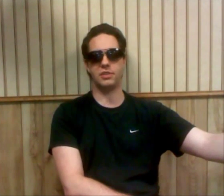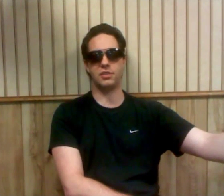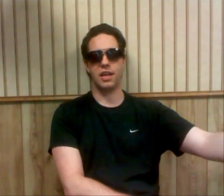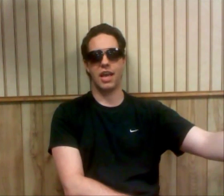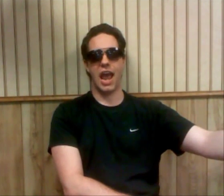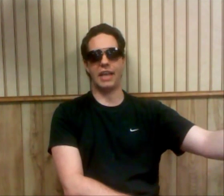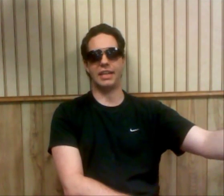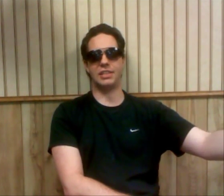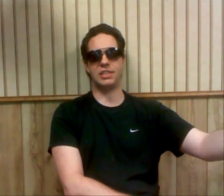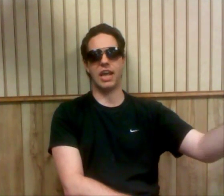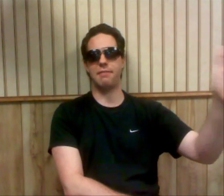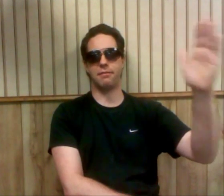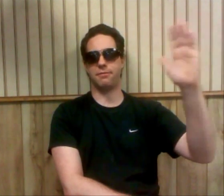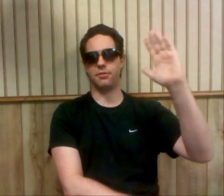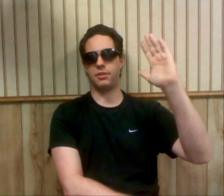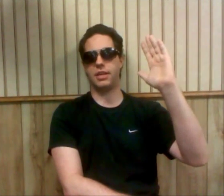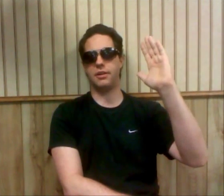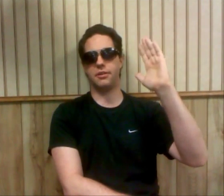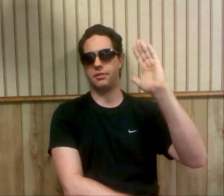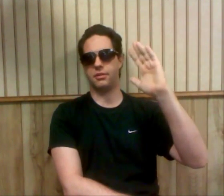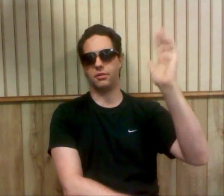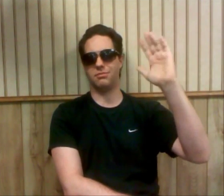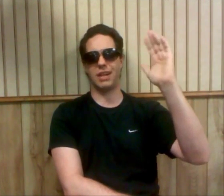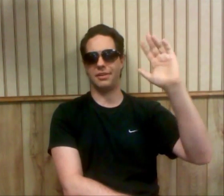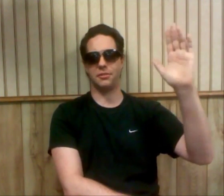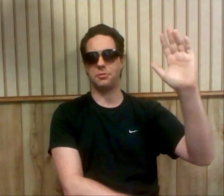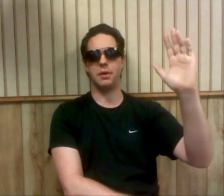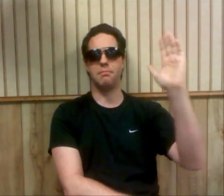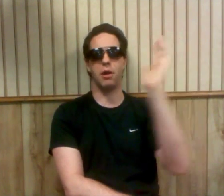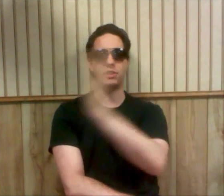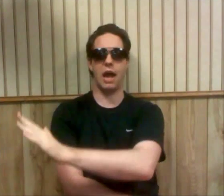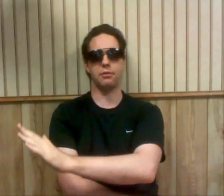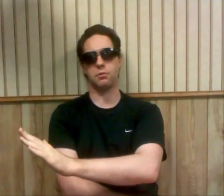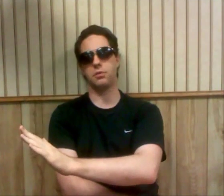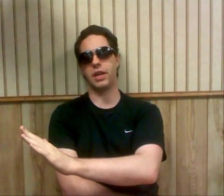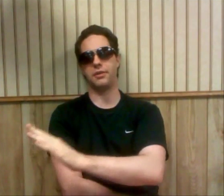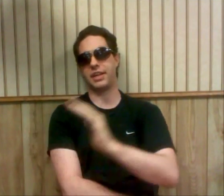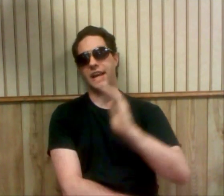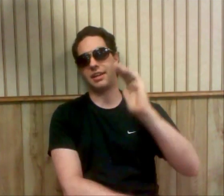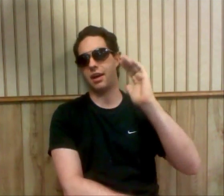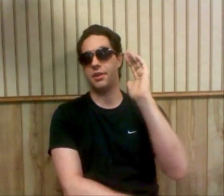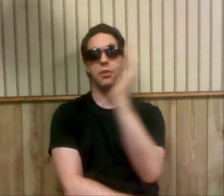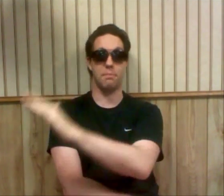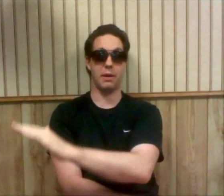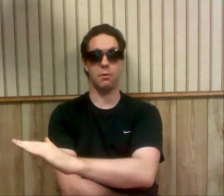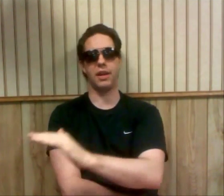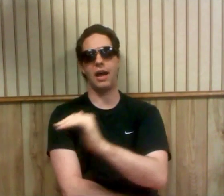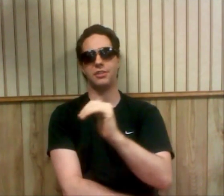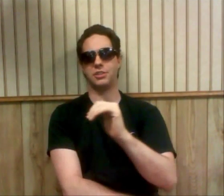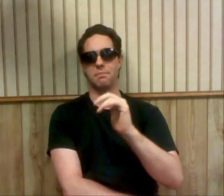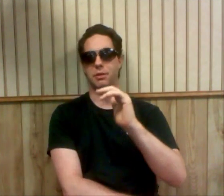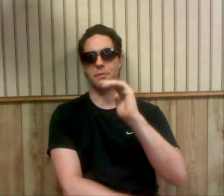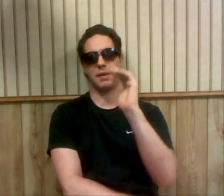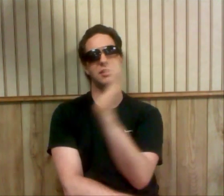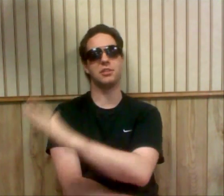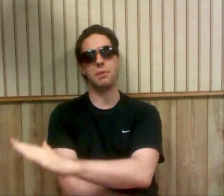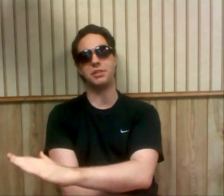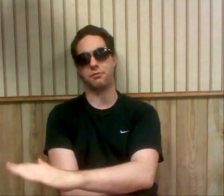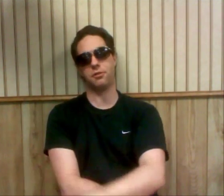and then save it for months down the road later to get another big one just to build up anticipation for a